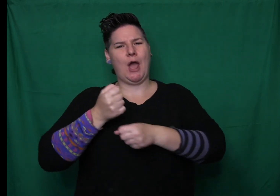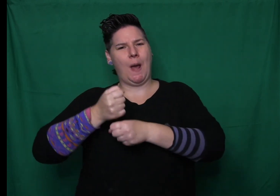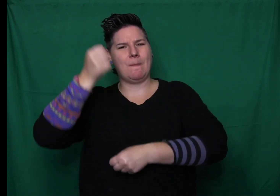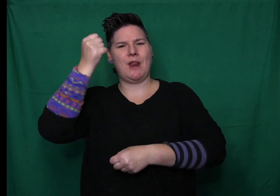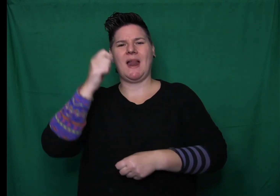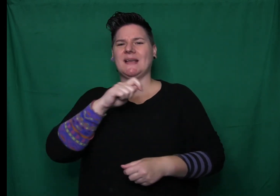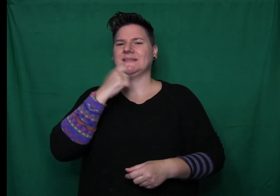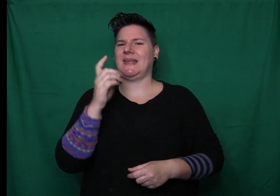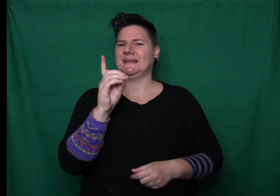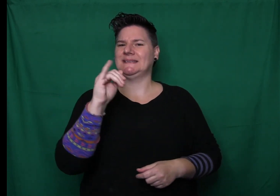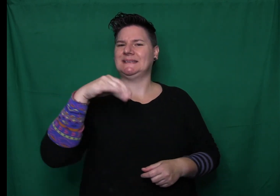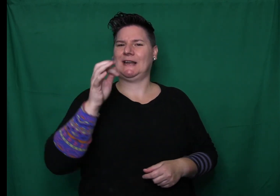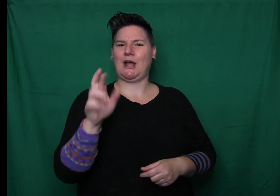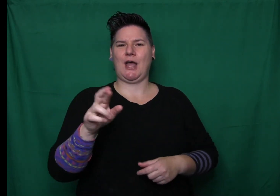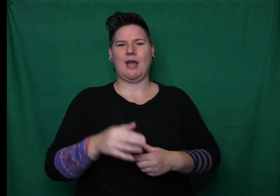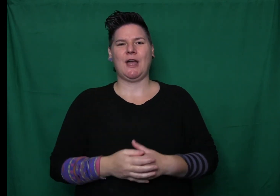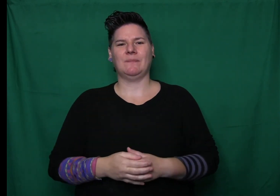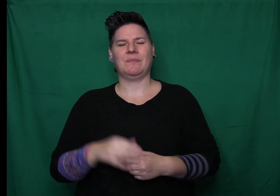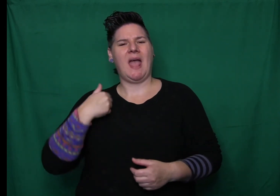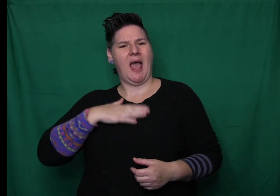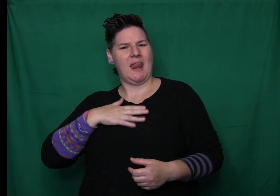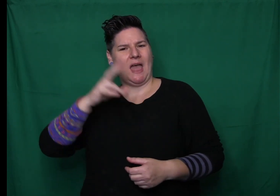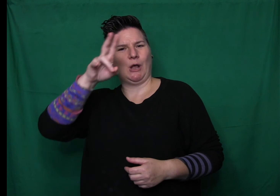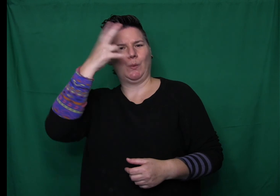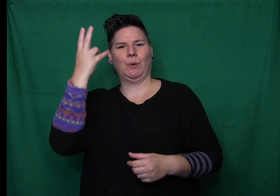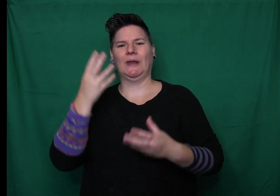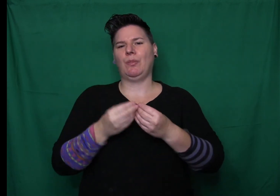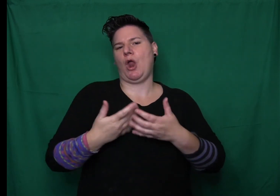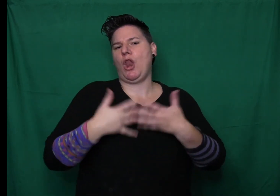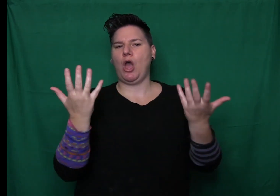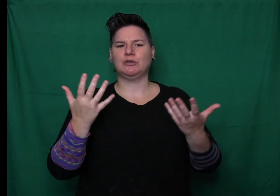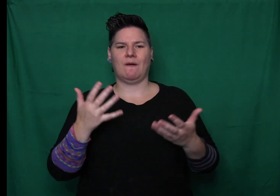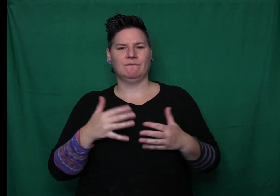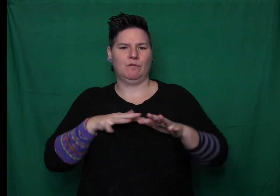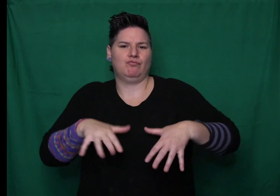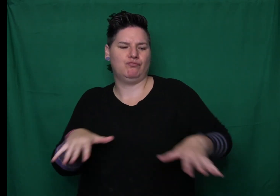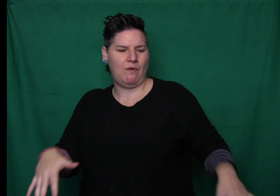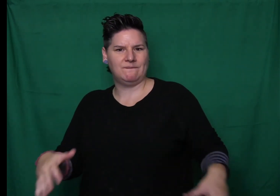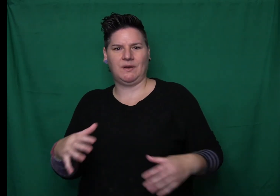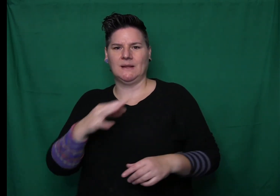I suppose it's hard to tell sometimes, said Dory. And I'm sorry I bothered you when you were so busy.